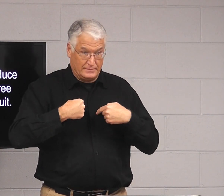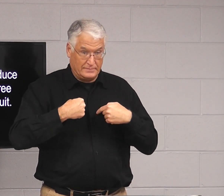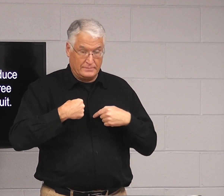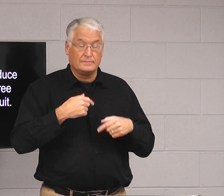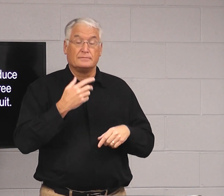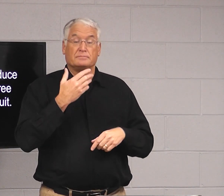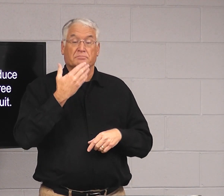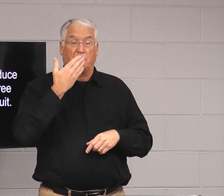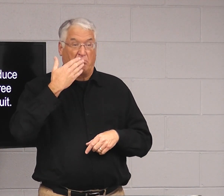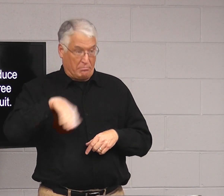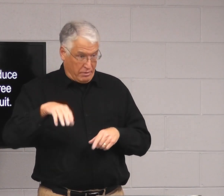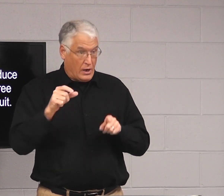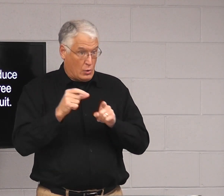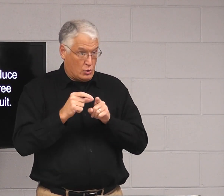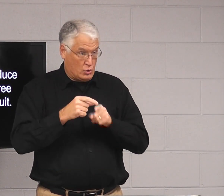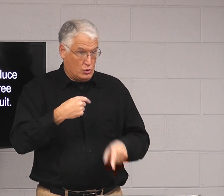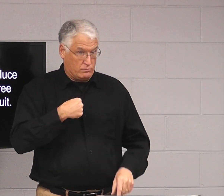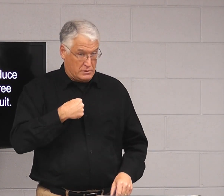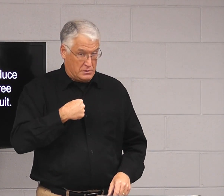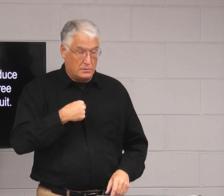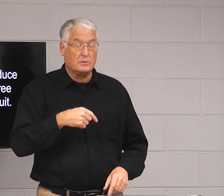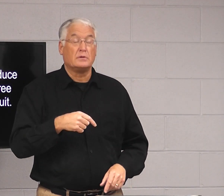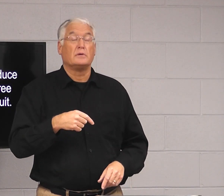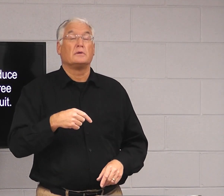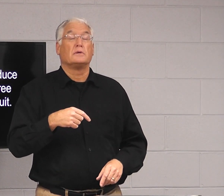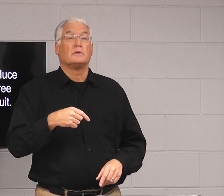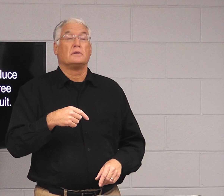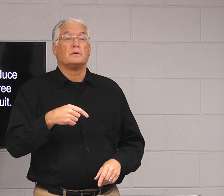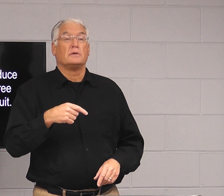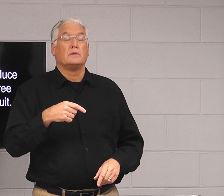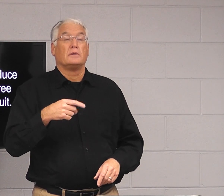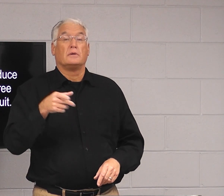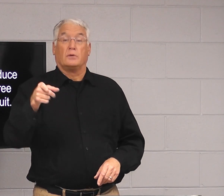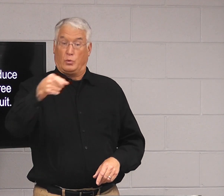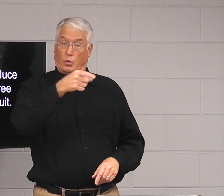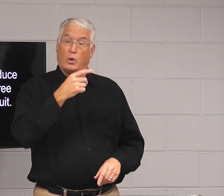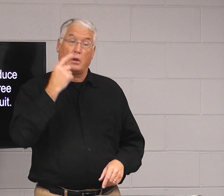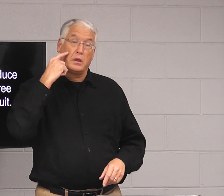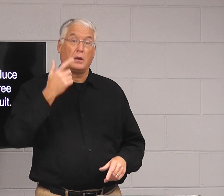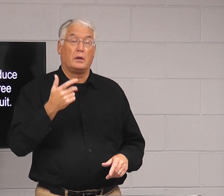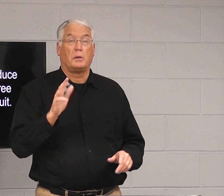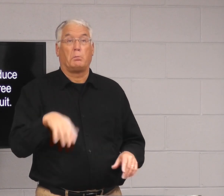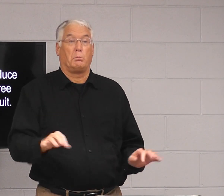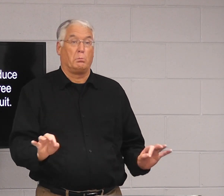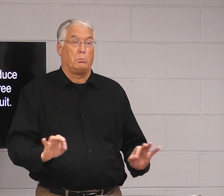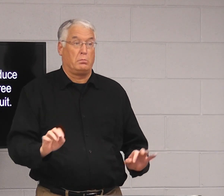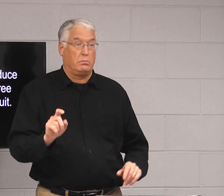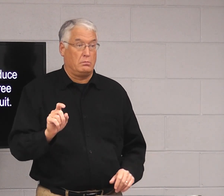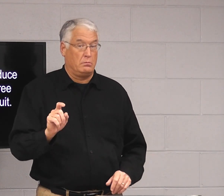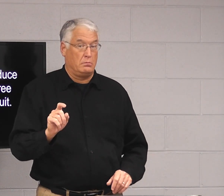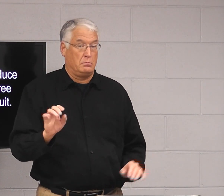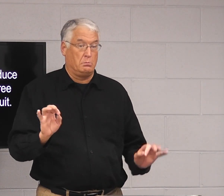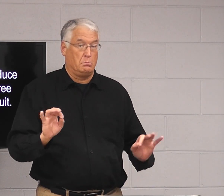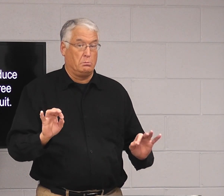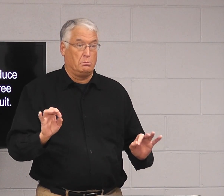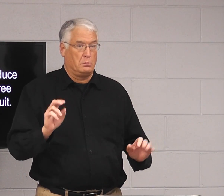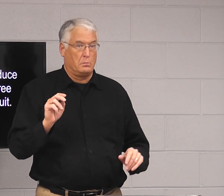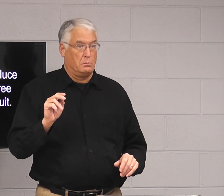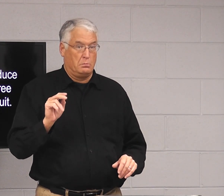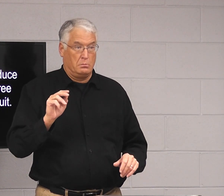So, suppose, I used a bad word, you know, you would think nothing of it. Would you think